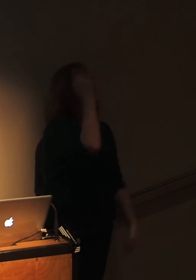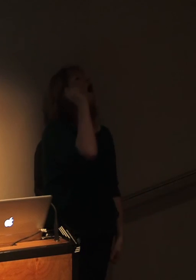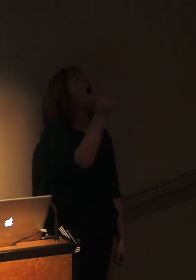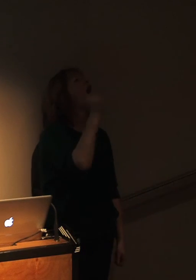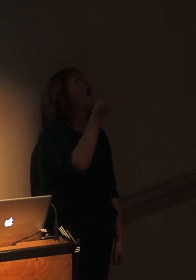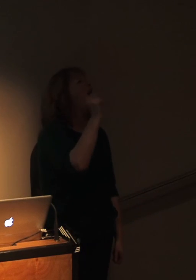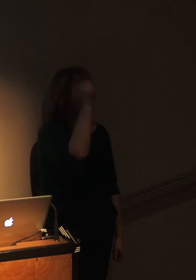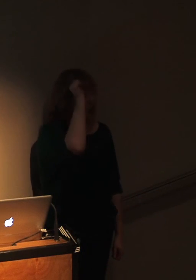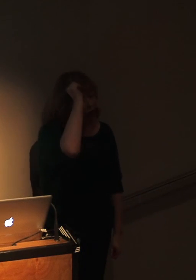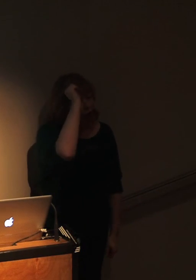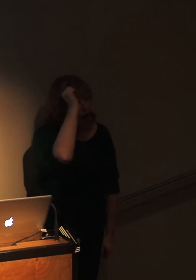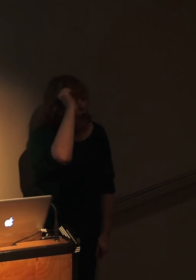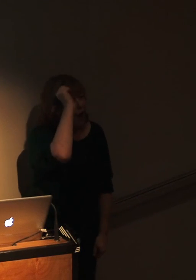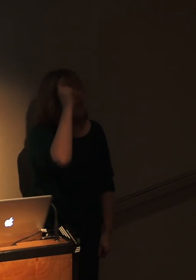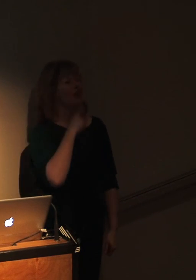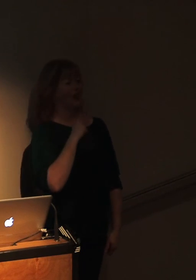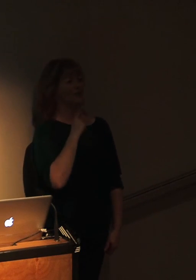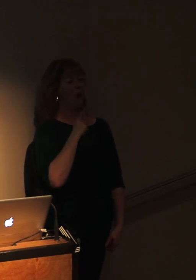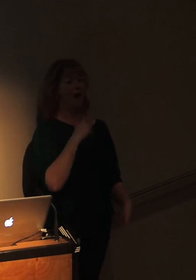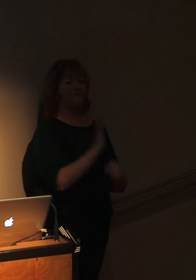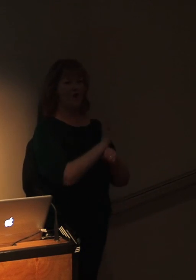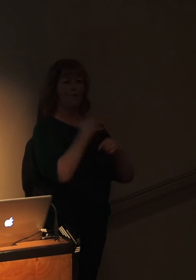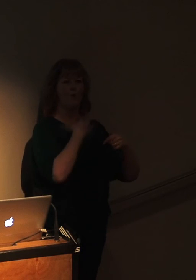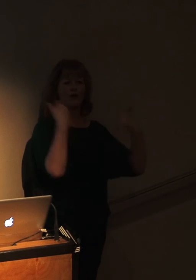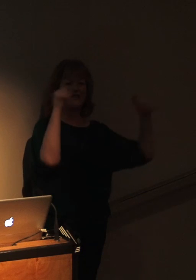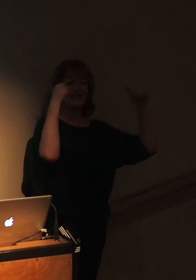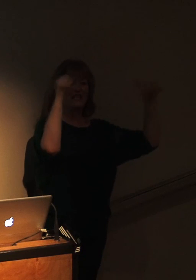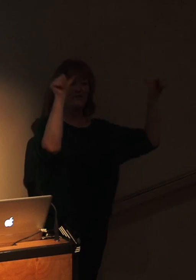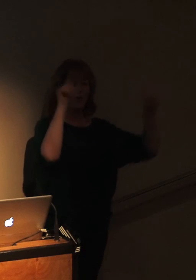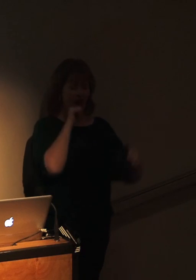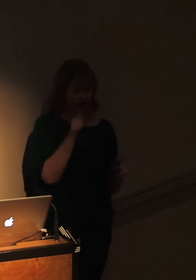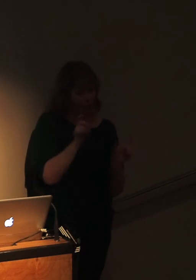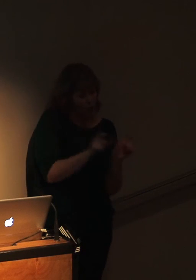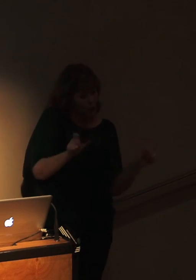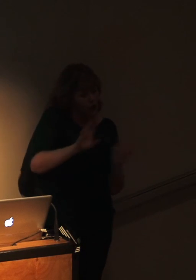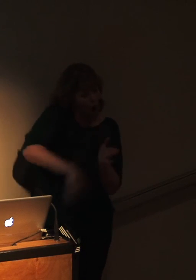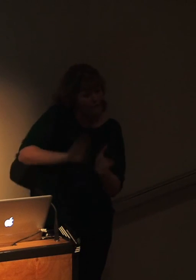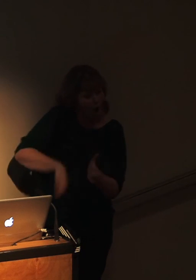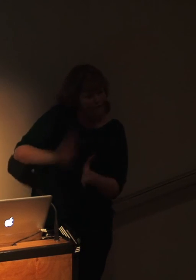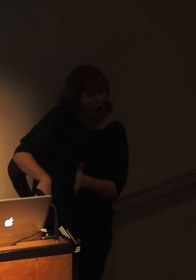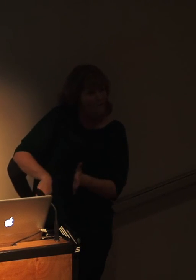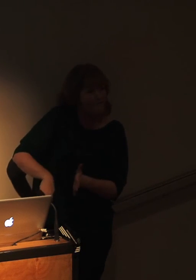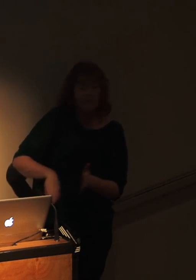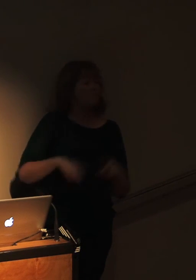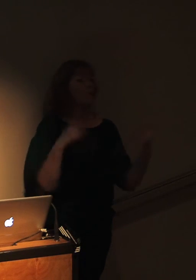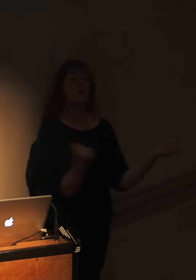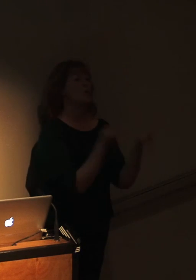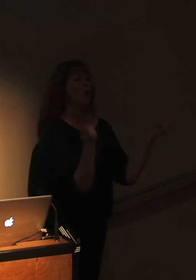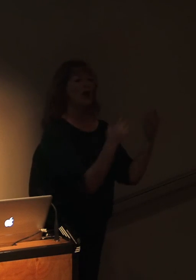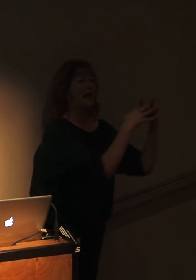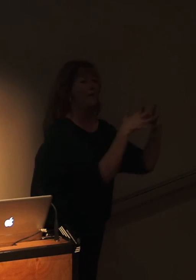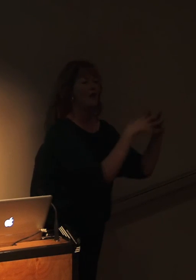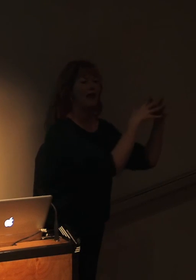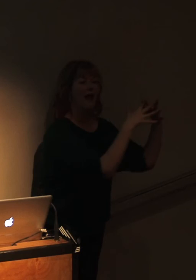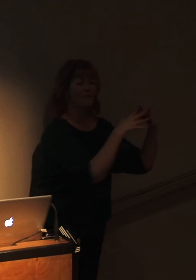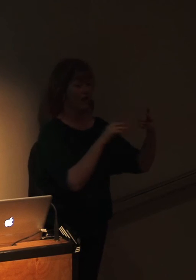that reason, that film was a lot more successful than it would have been if we had left all those analogies out of there. Now I'll just show you the end, because the end is